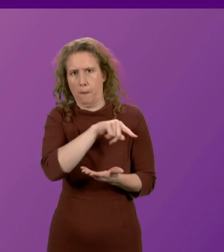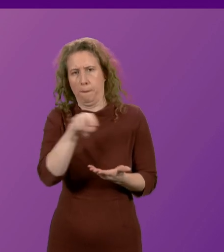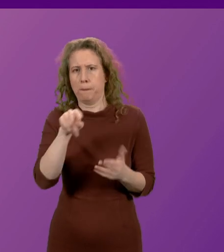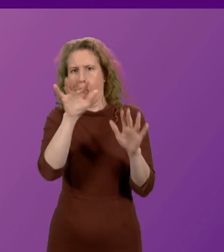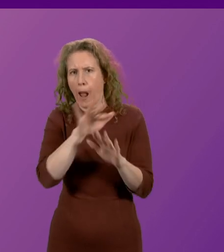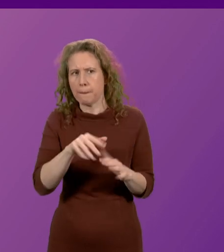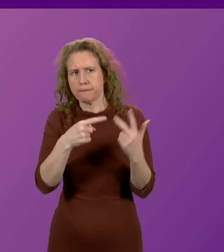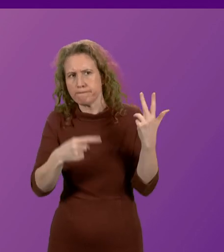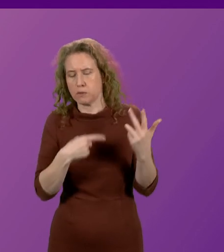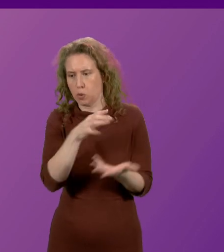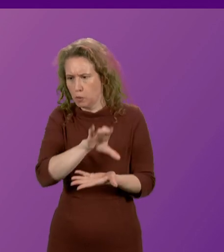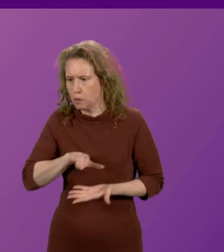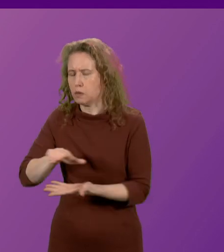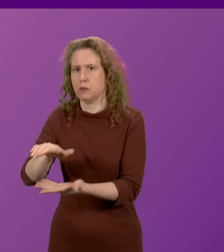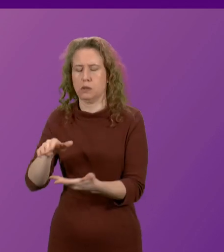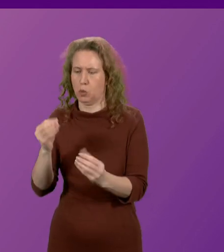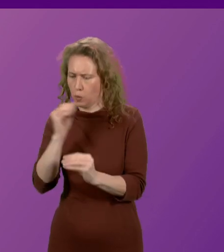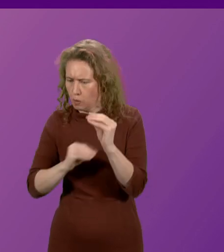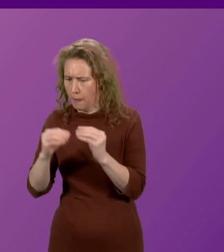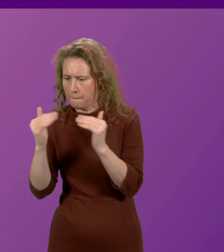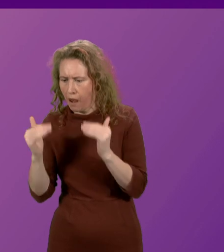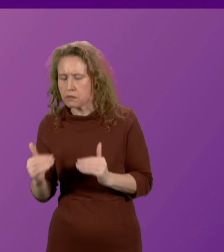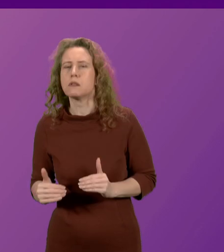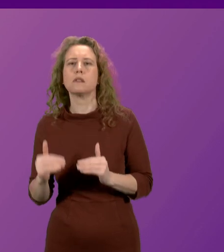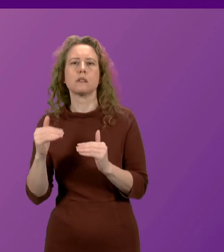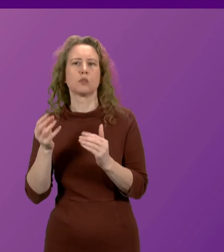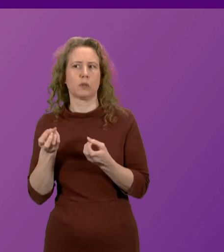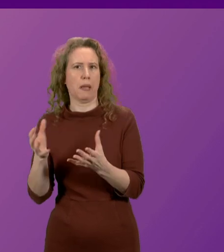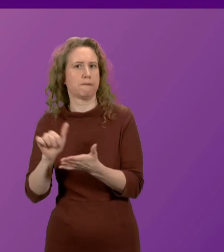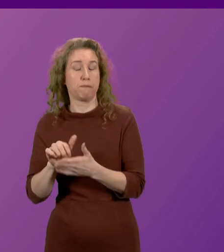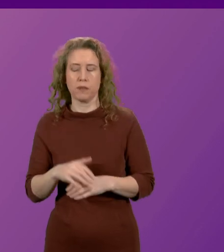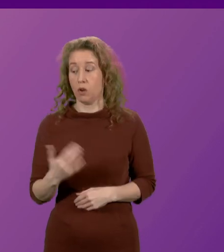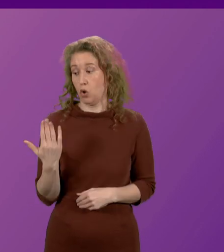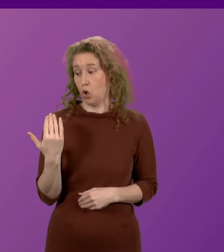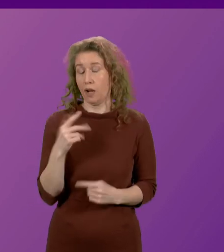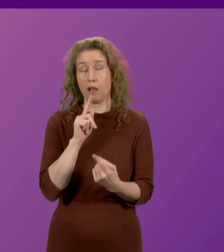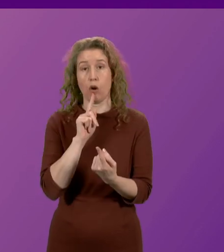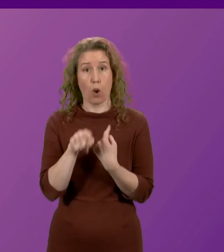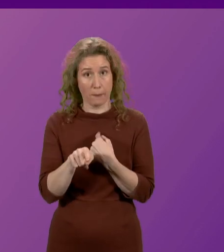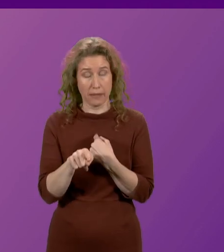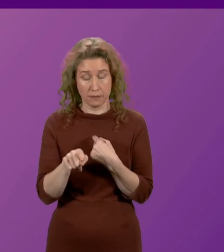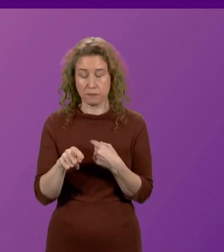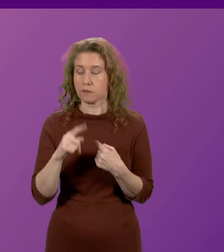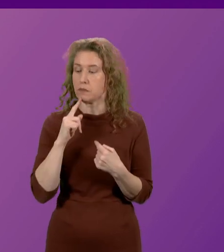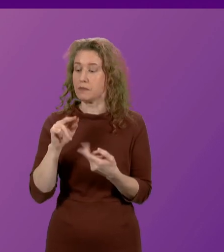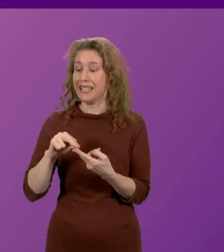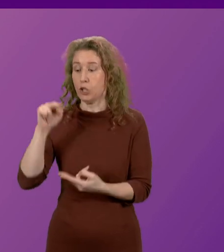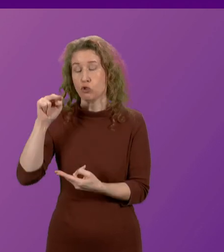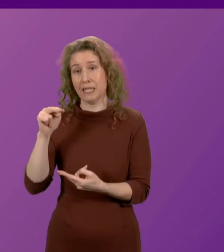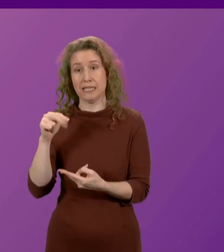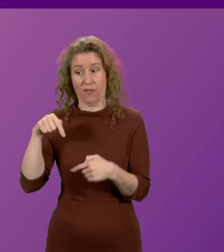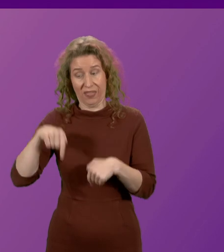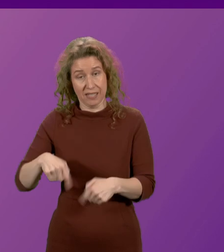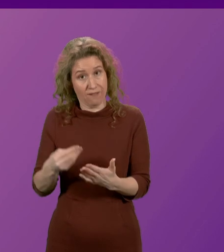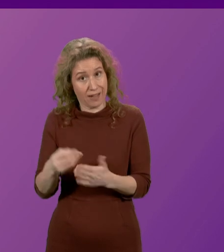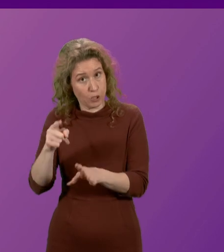to enable us to create a path to balance. One of the points I made in my earlier comments was that the increase in funding for